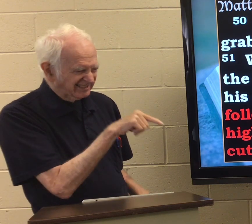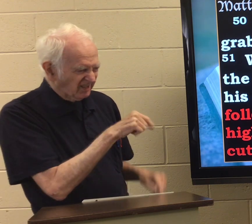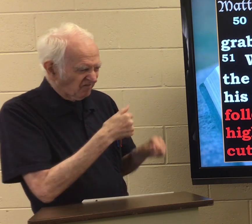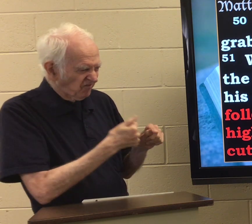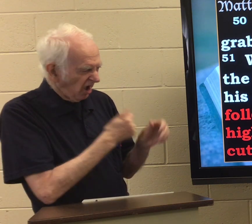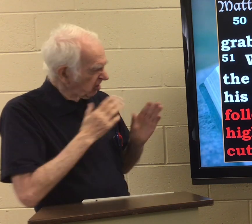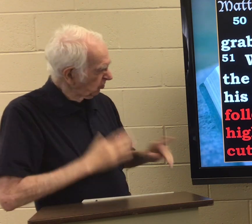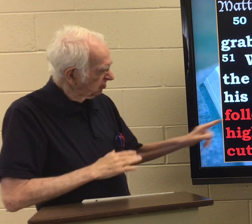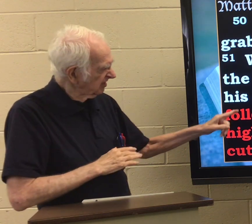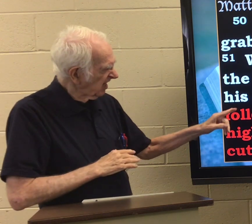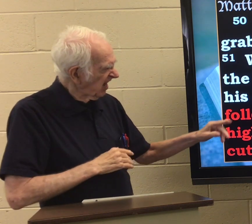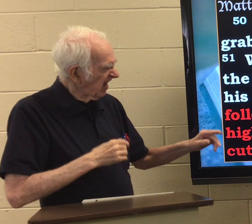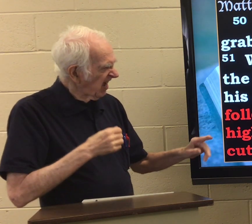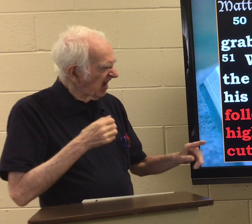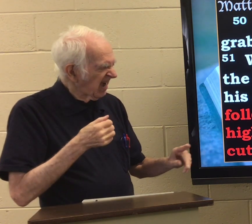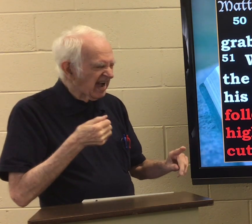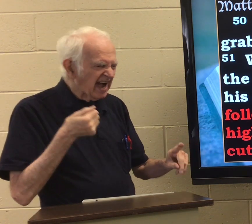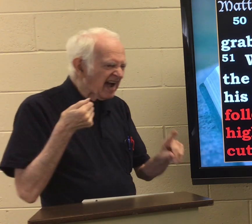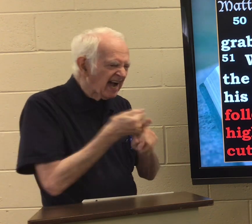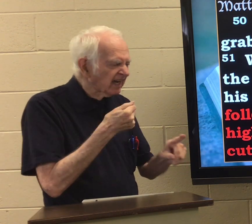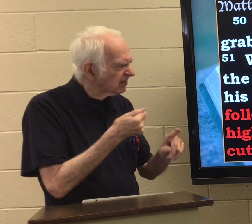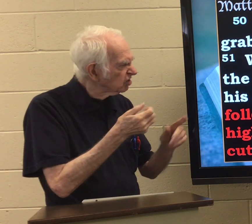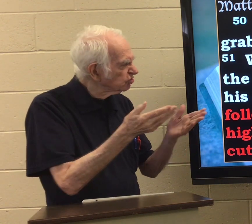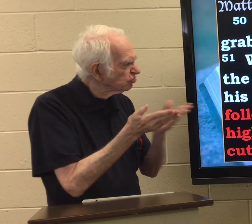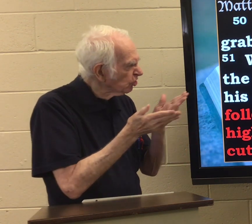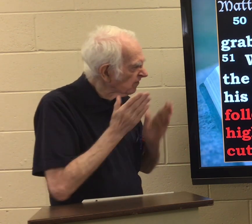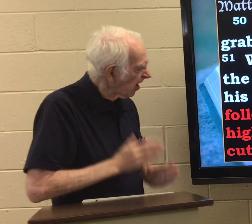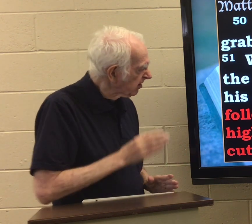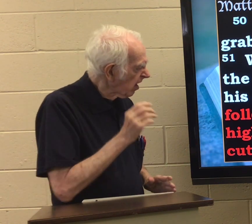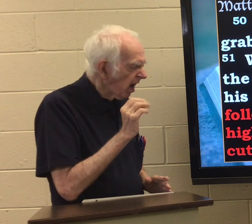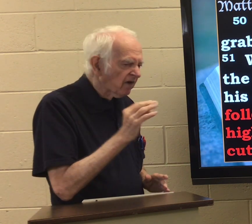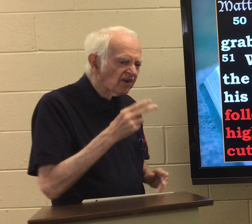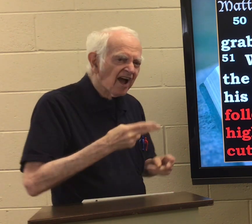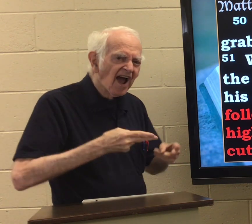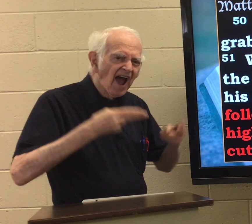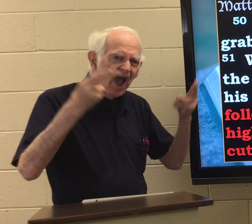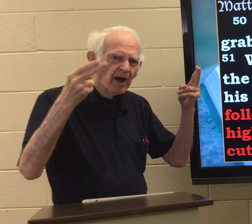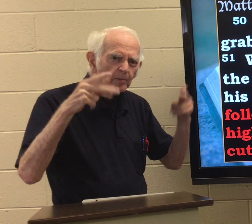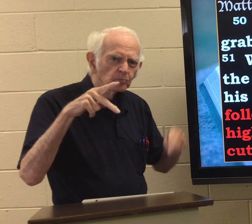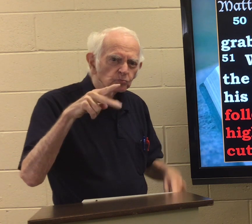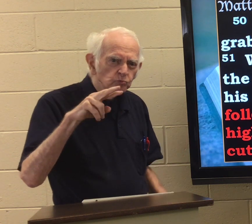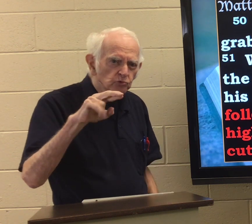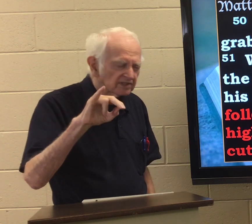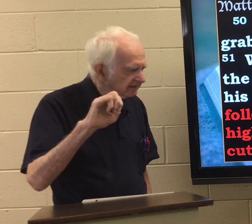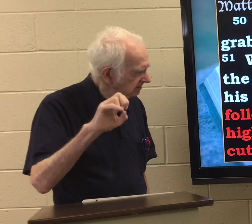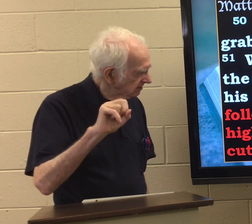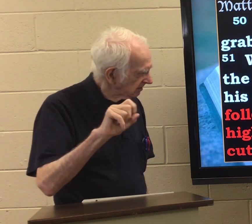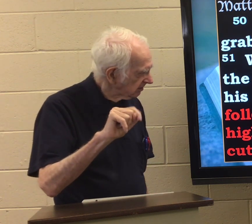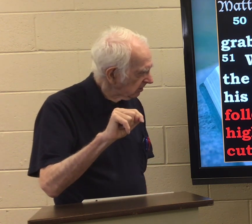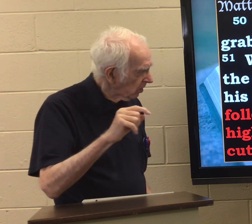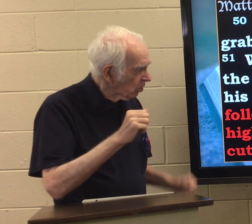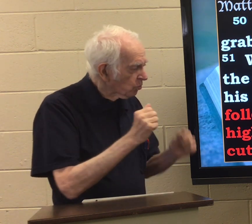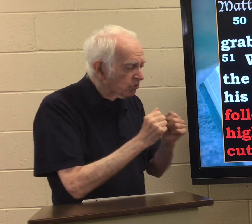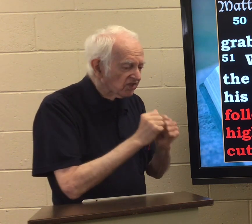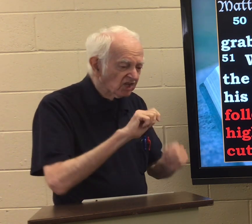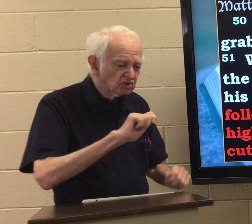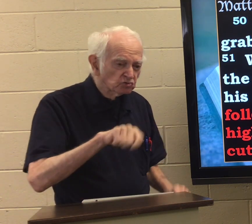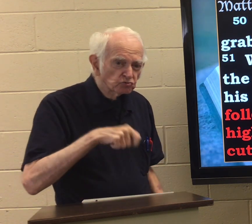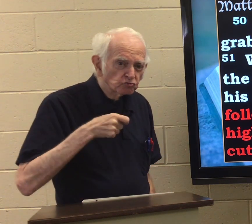This follower hit the servant of the high priest with the sword